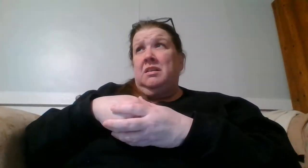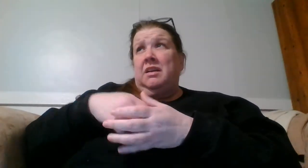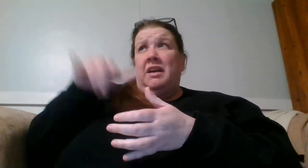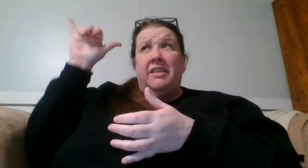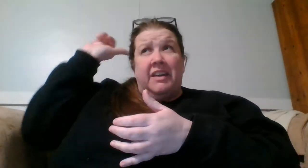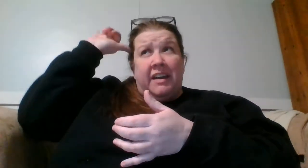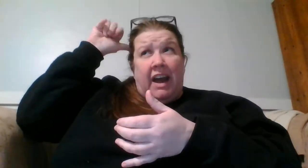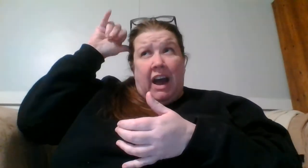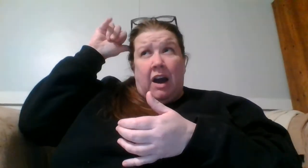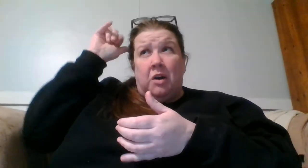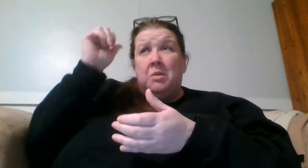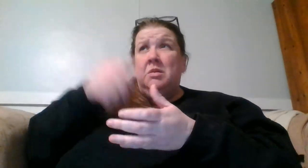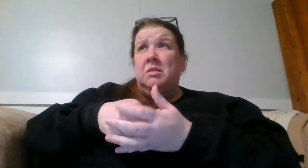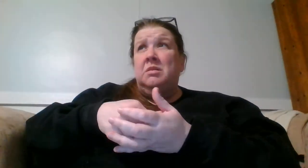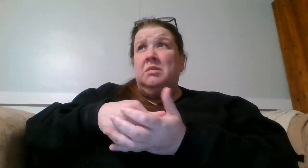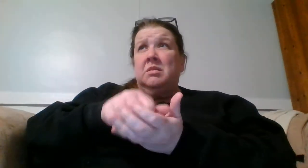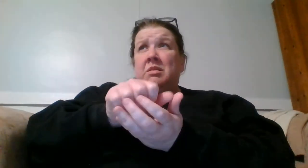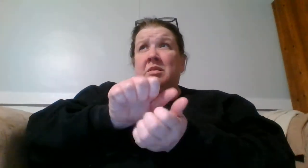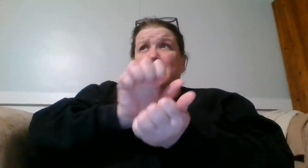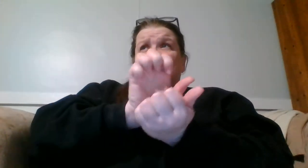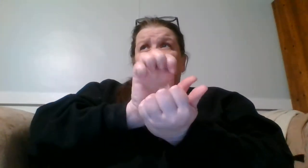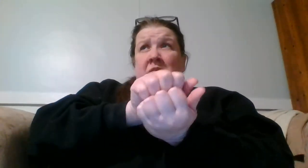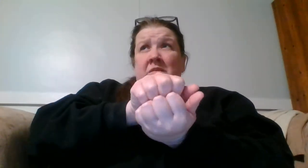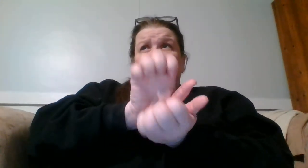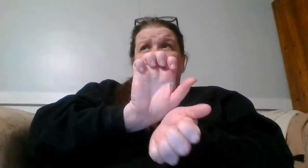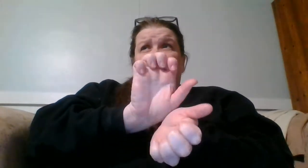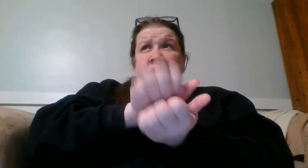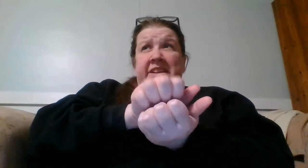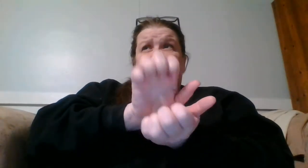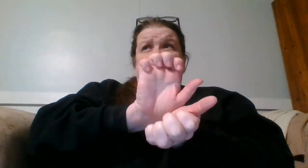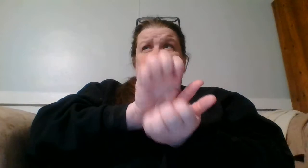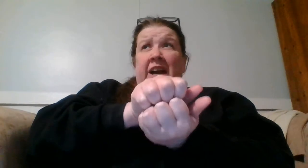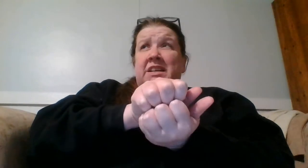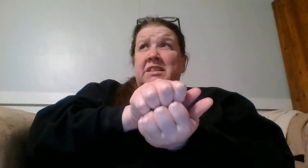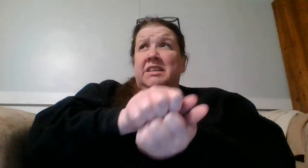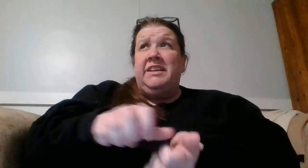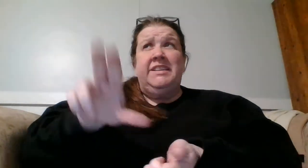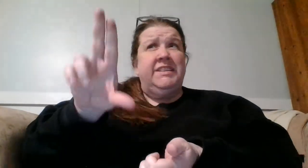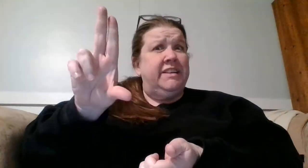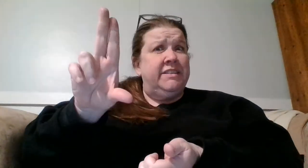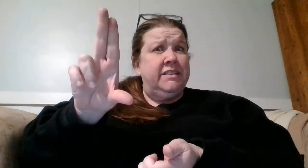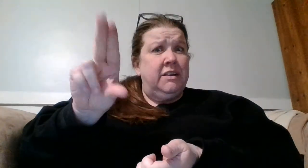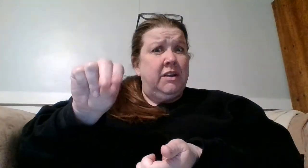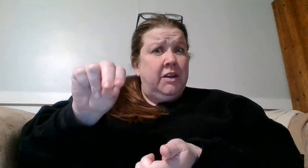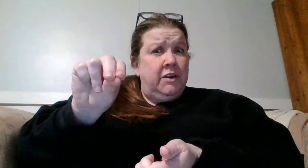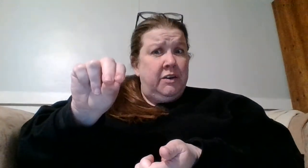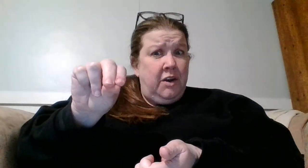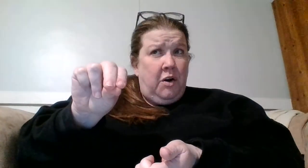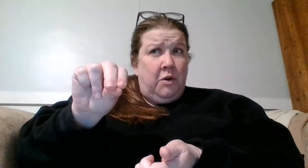And the cow is eating grass. And he says, no,